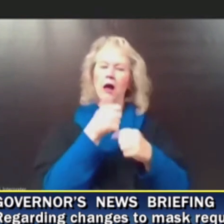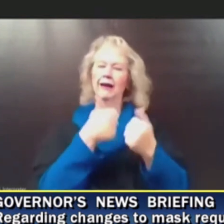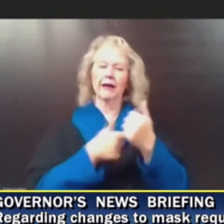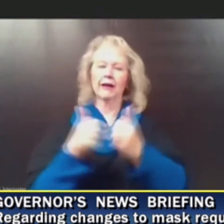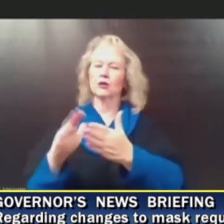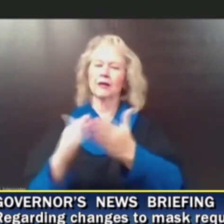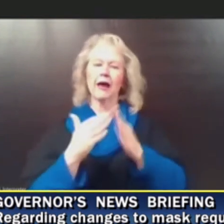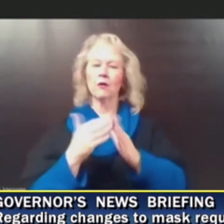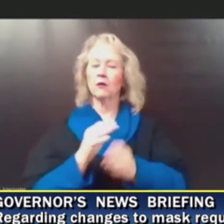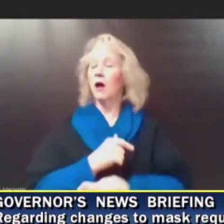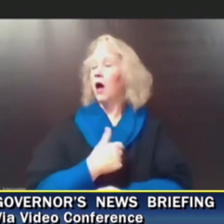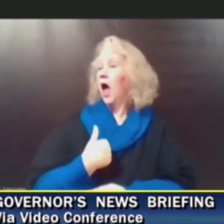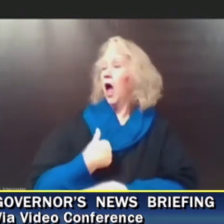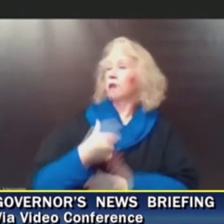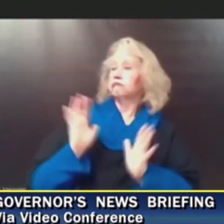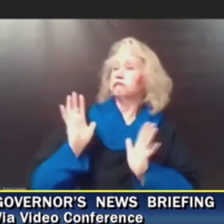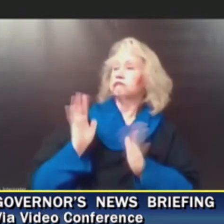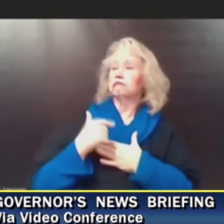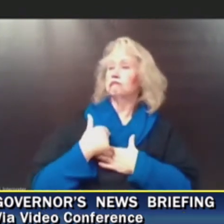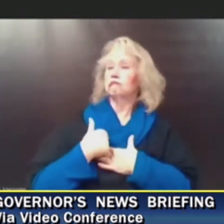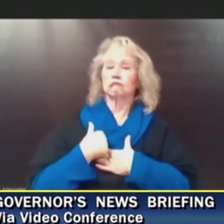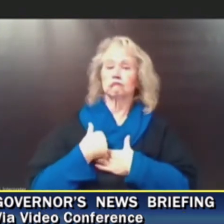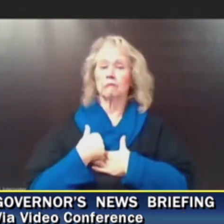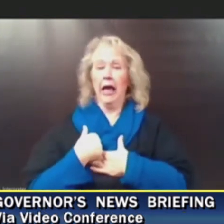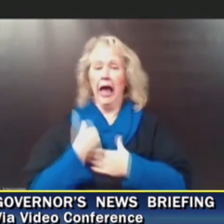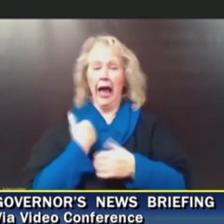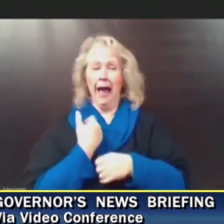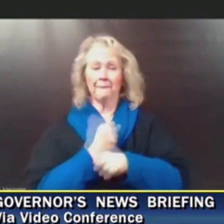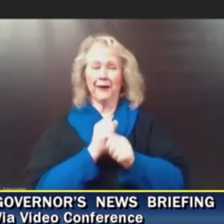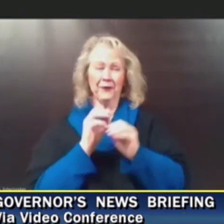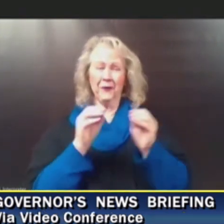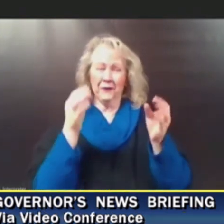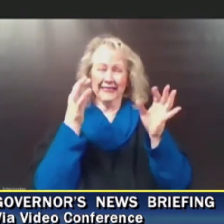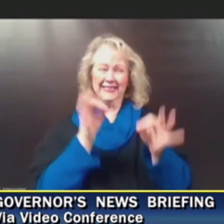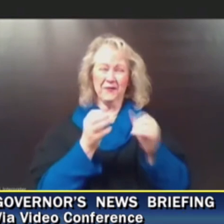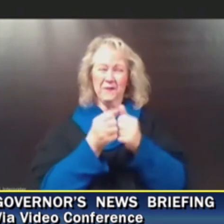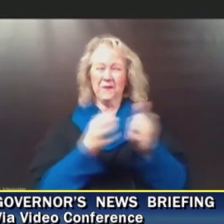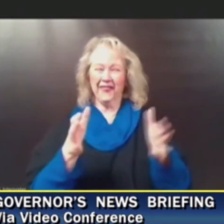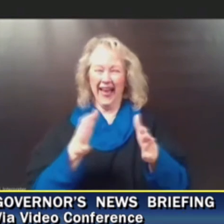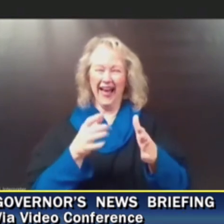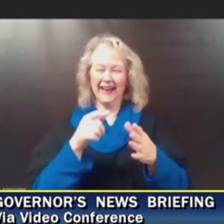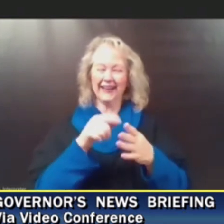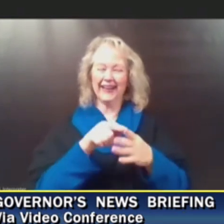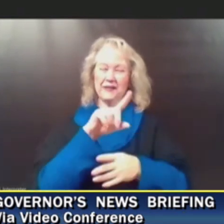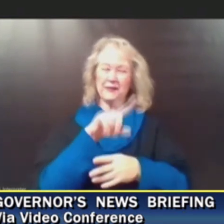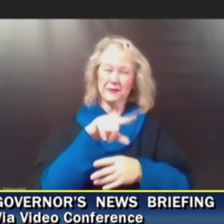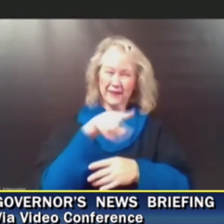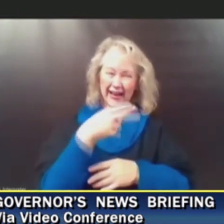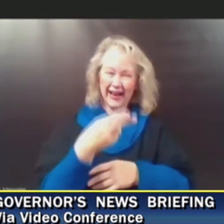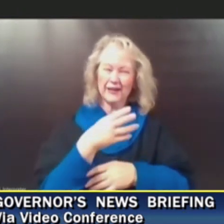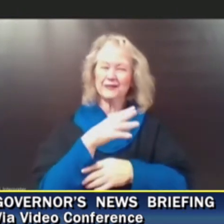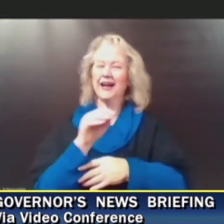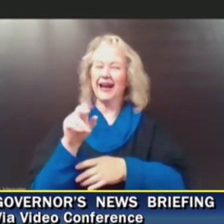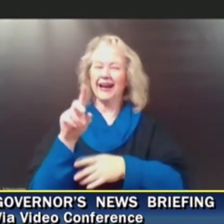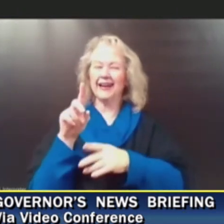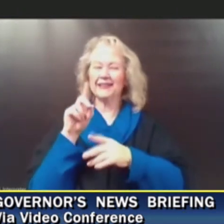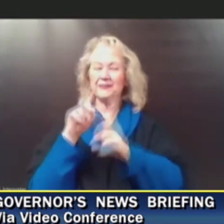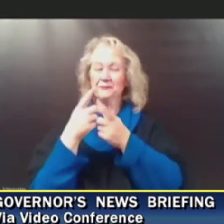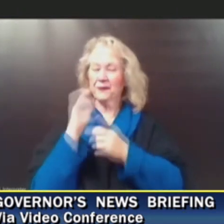I don't make any decisions without Manisha and Charlie, so you can count on that. And we've discussed this